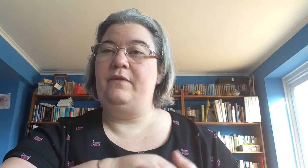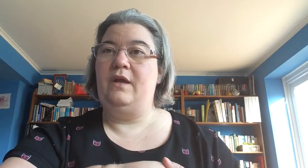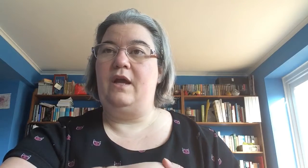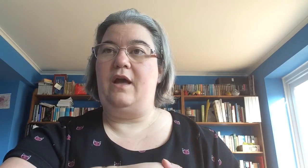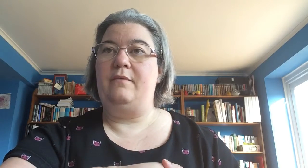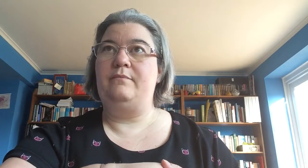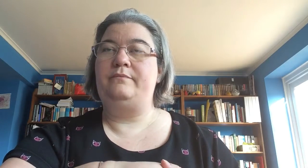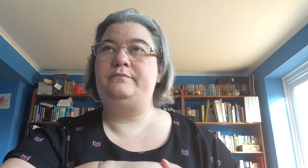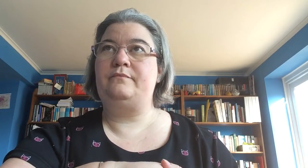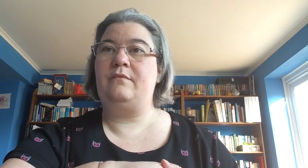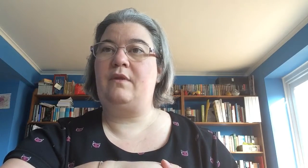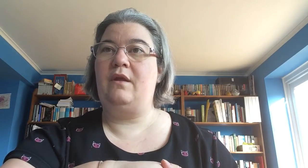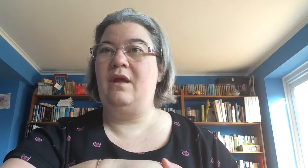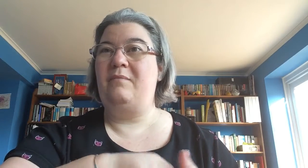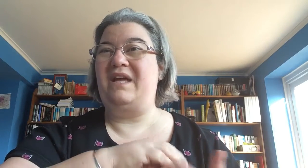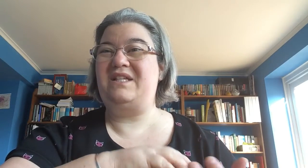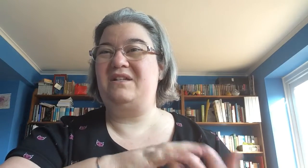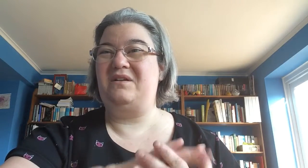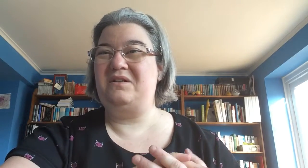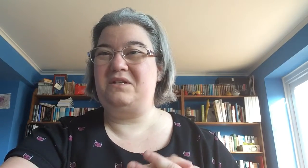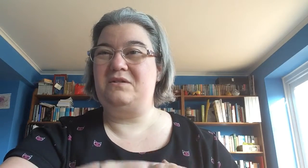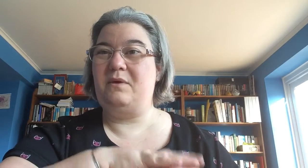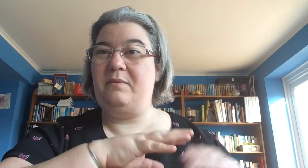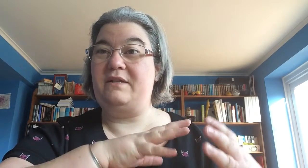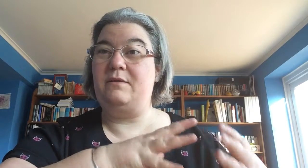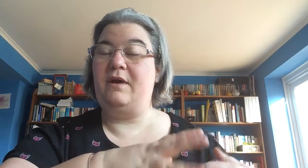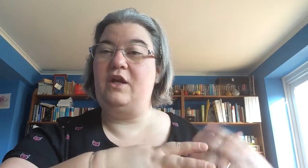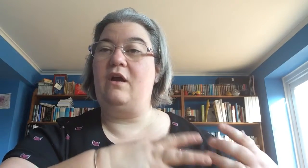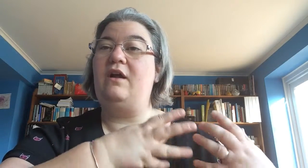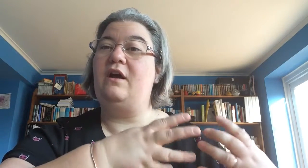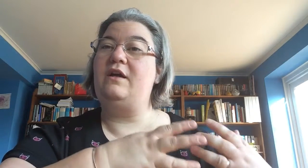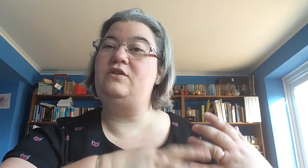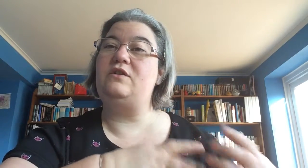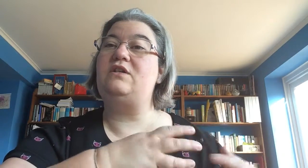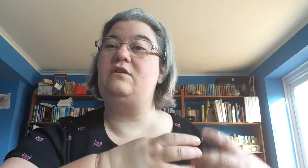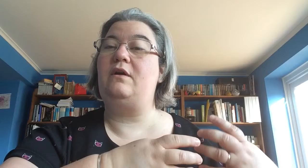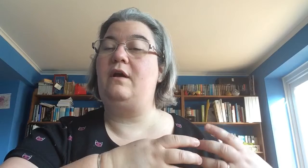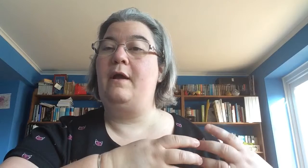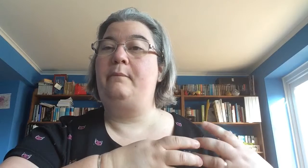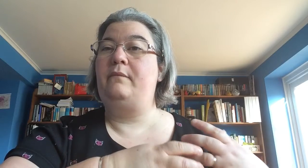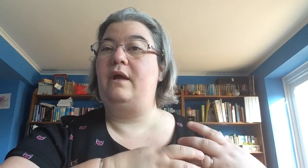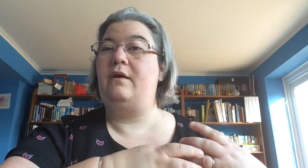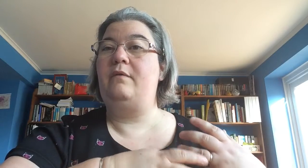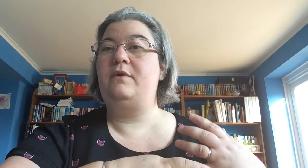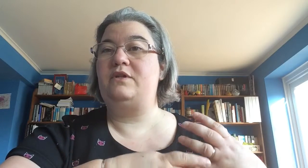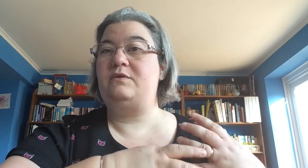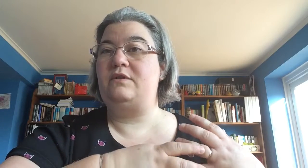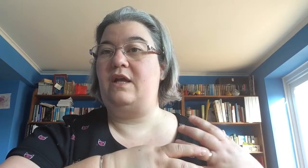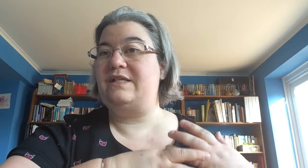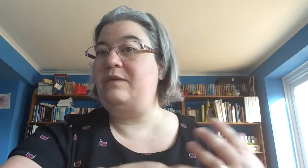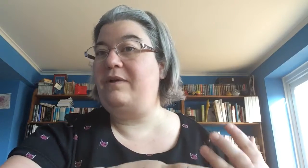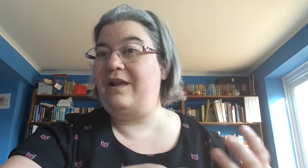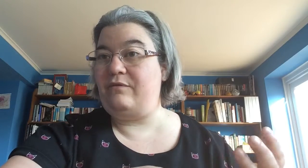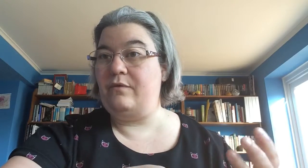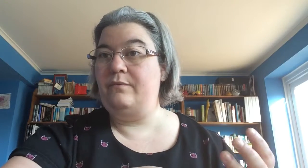better, I don't like to use the word better, but, you know, I enjoyed it on a much deeper level